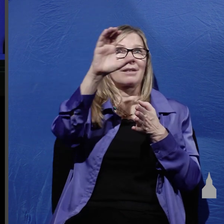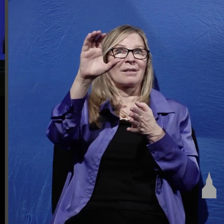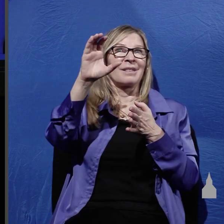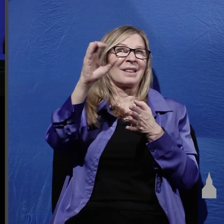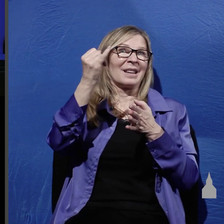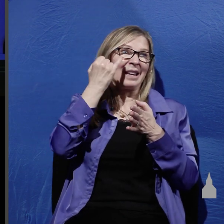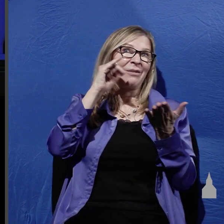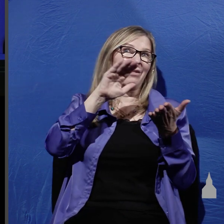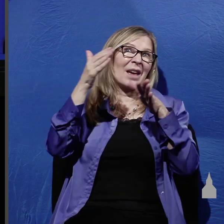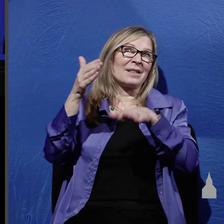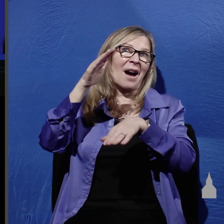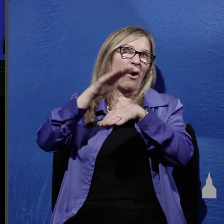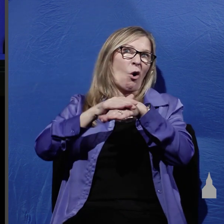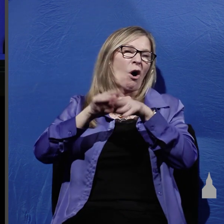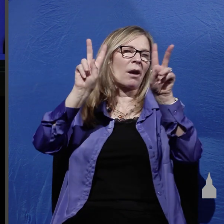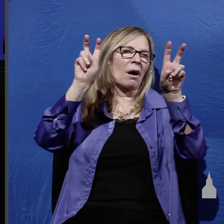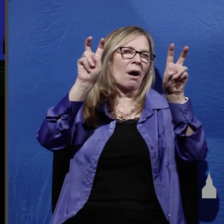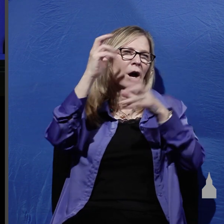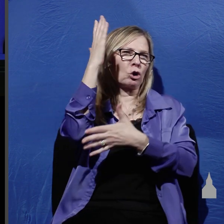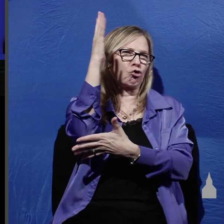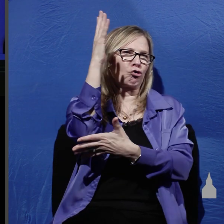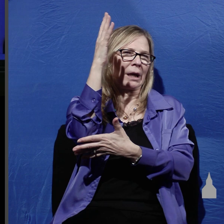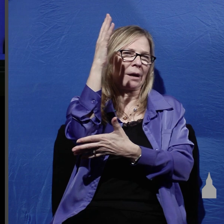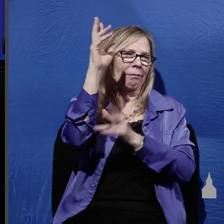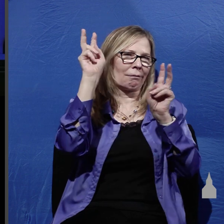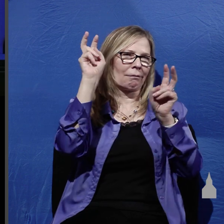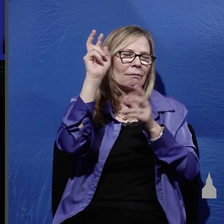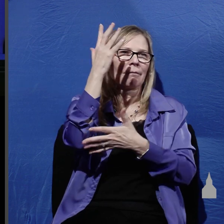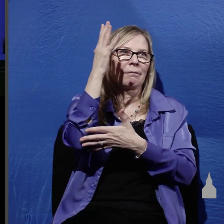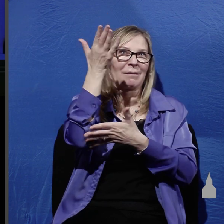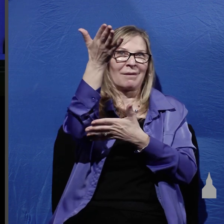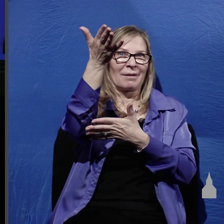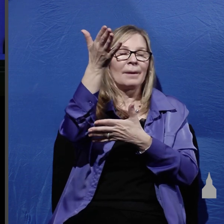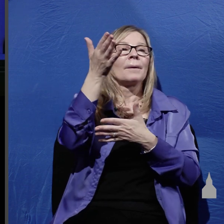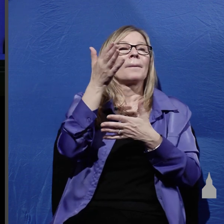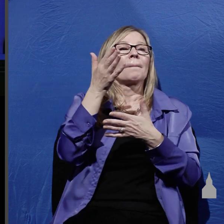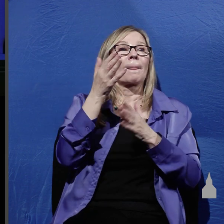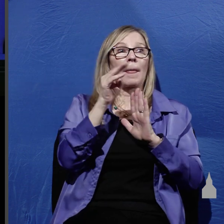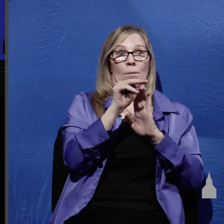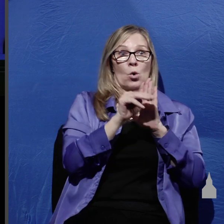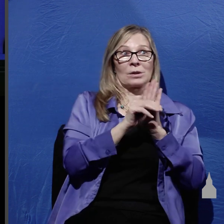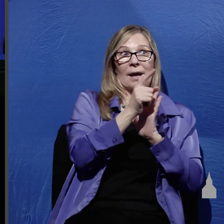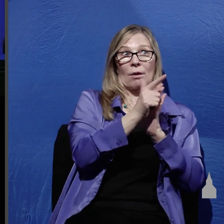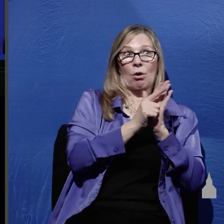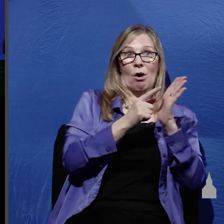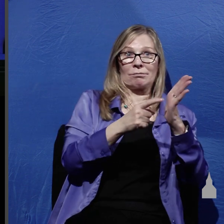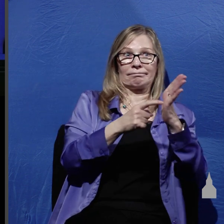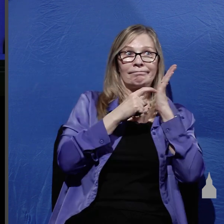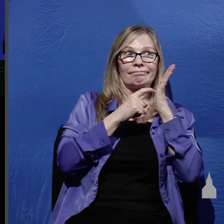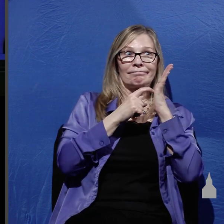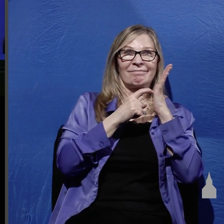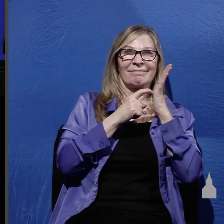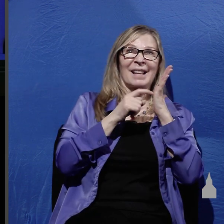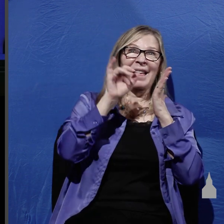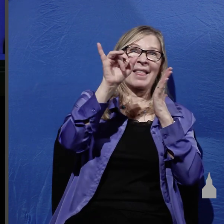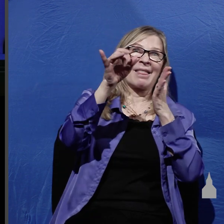tree two wooden beams from a tree according to the mosaic law a person who hung on a tree